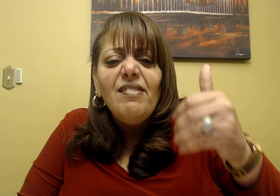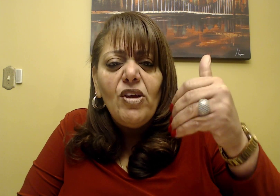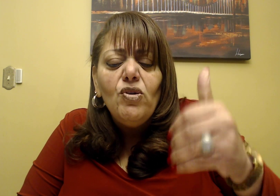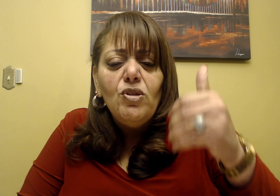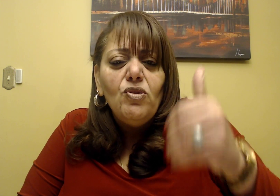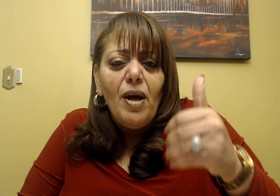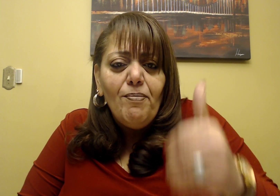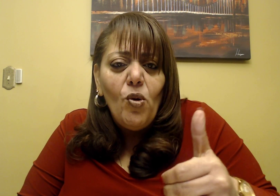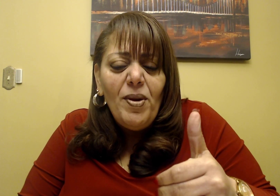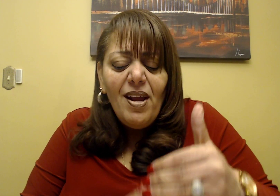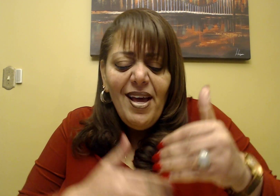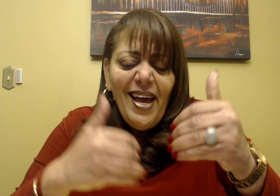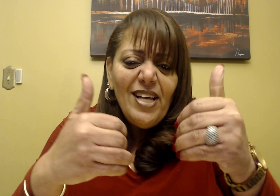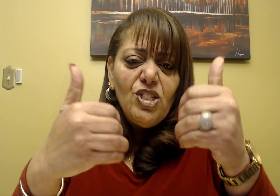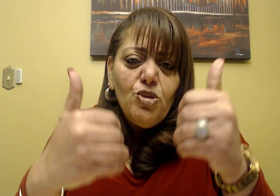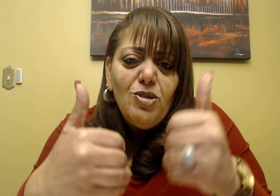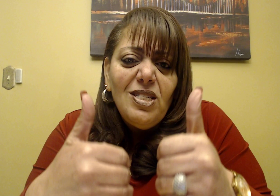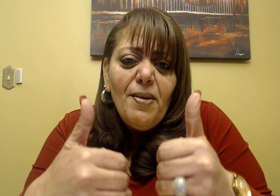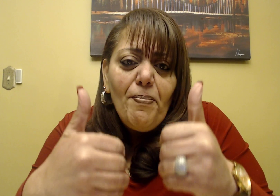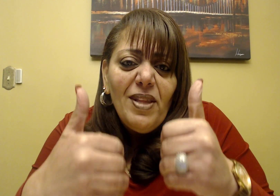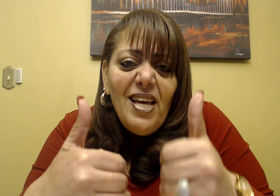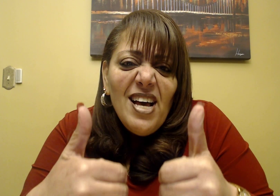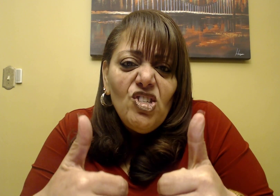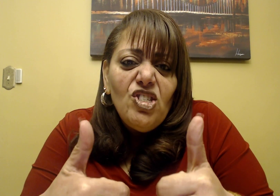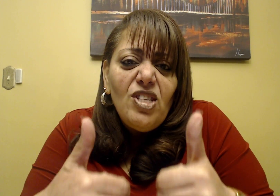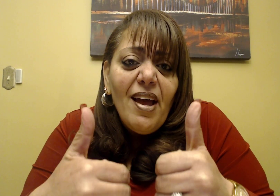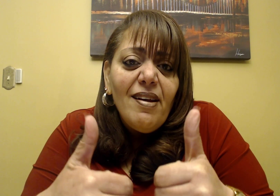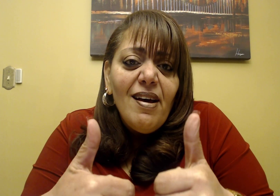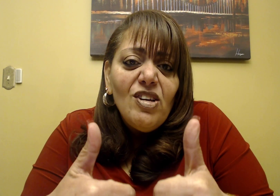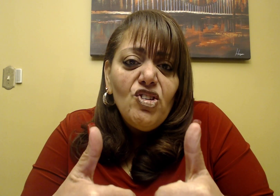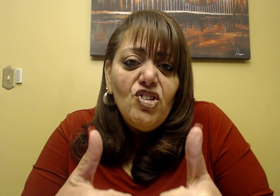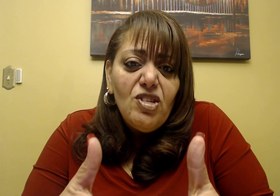that you can do in that moment is to simply stand still.